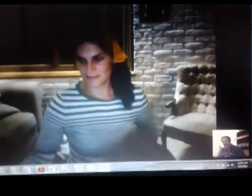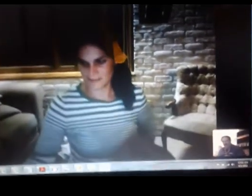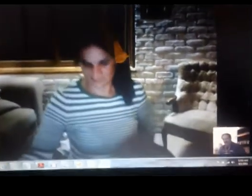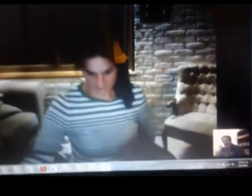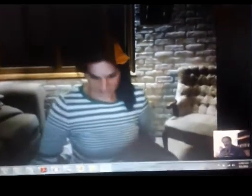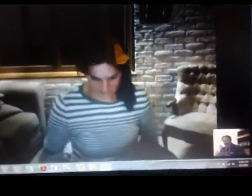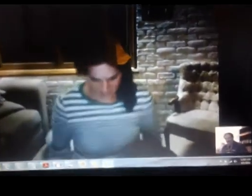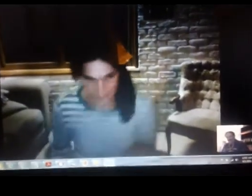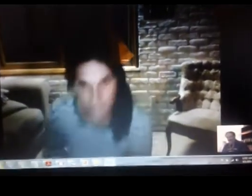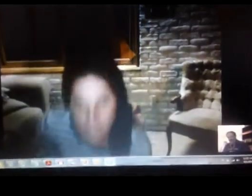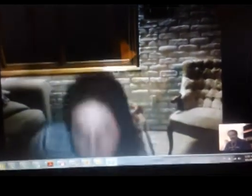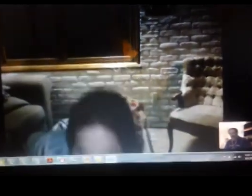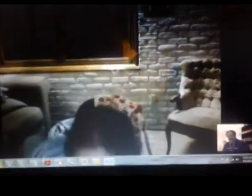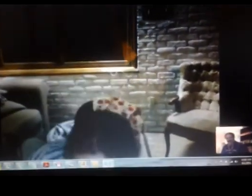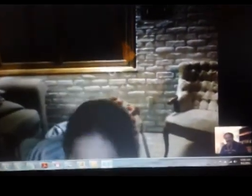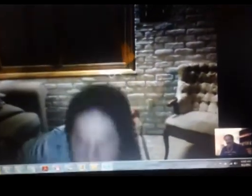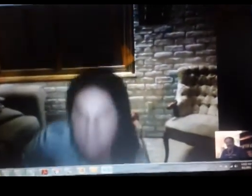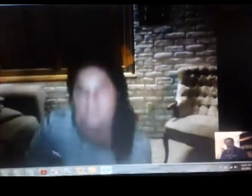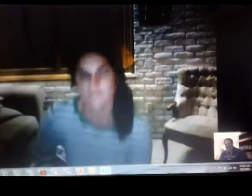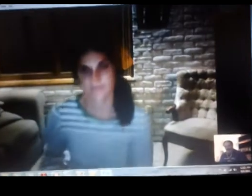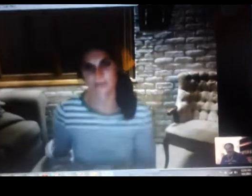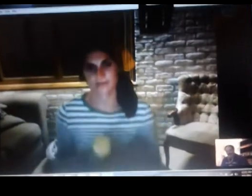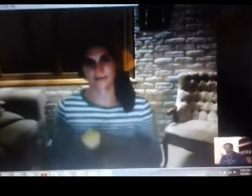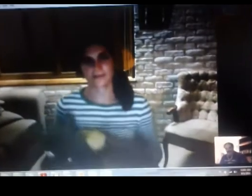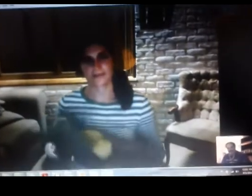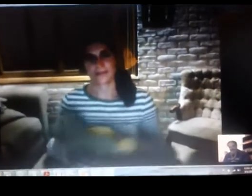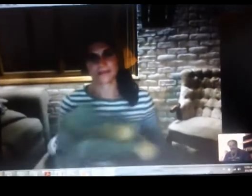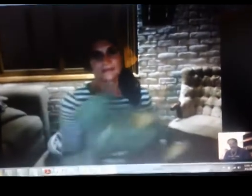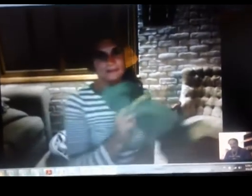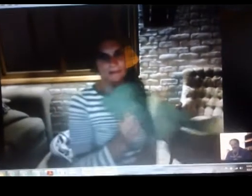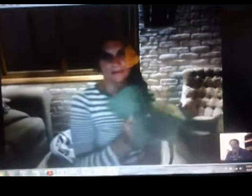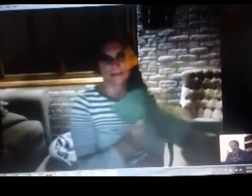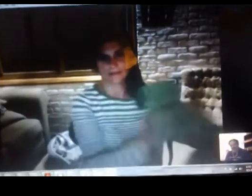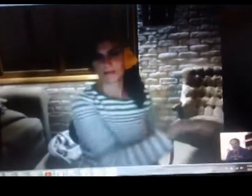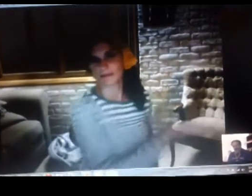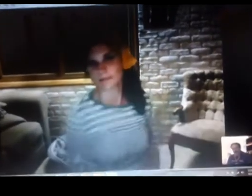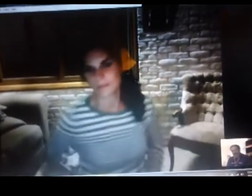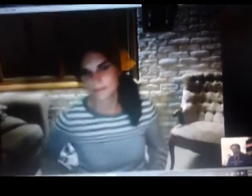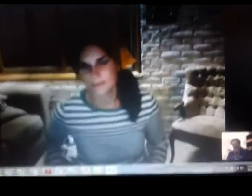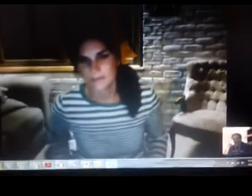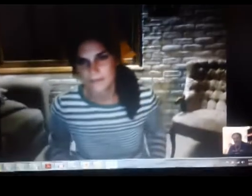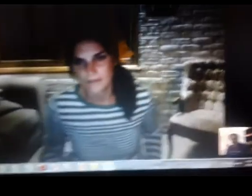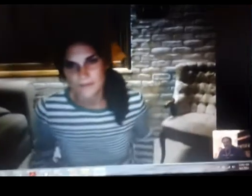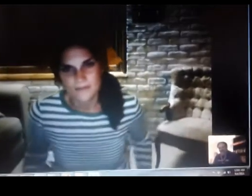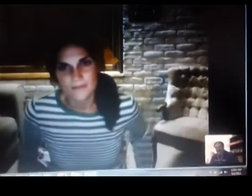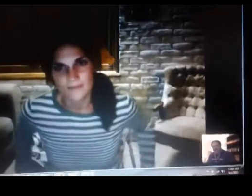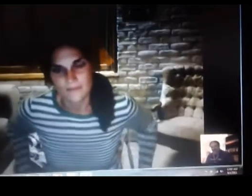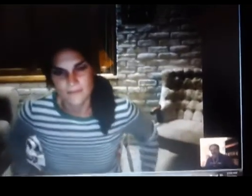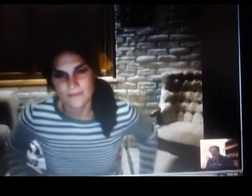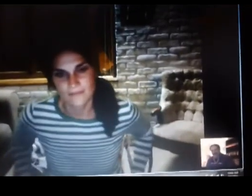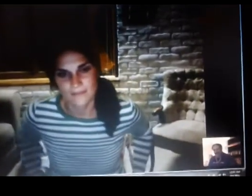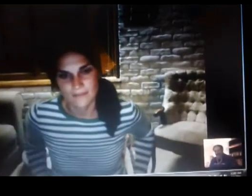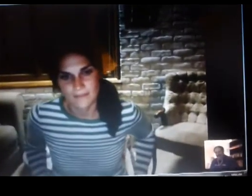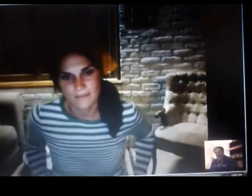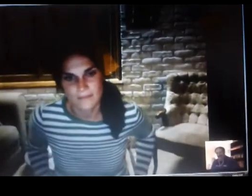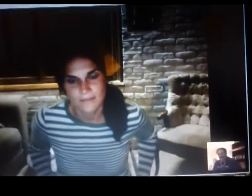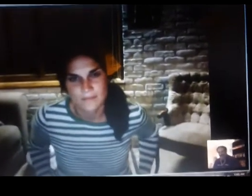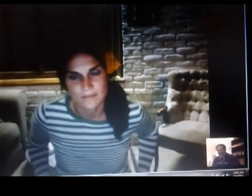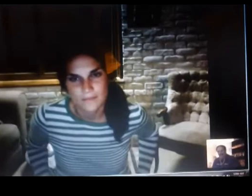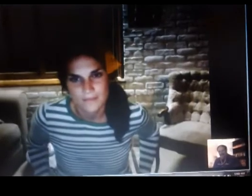video the last part of it do like a minute or two at the end uh yeah i saw you throwing things and the